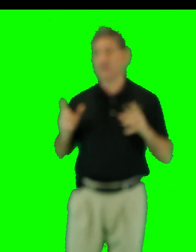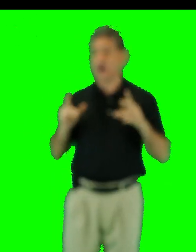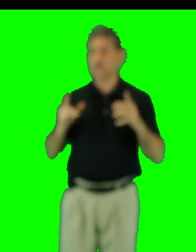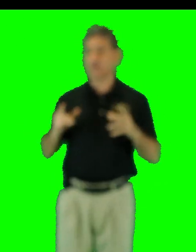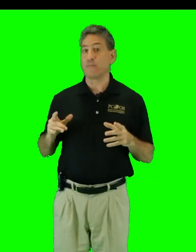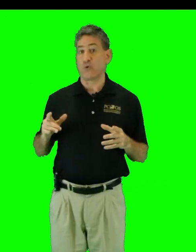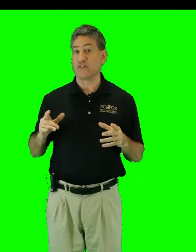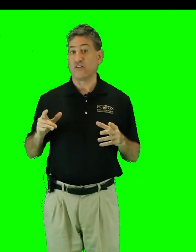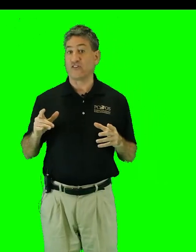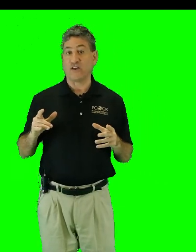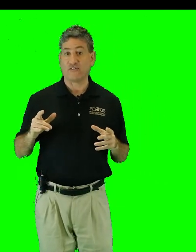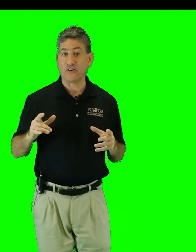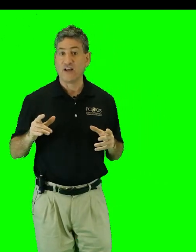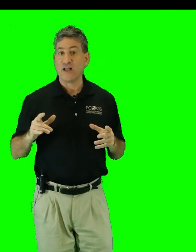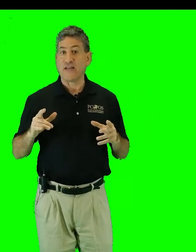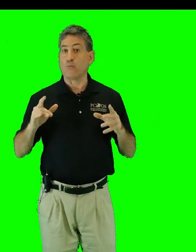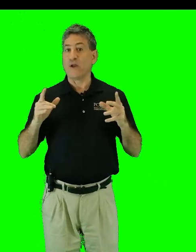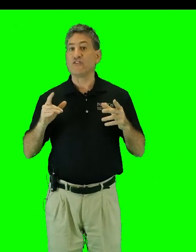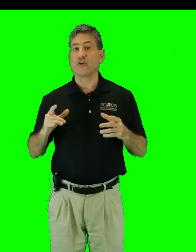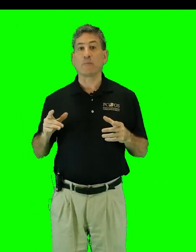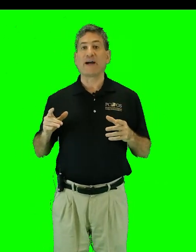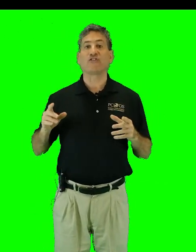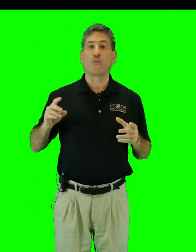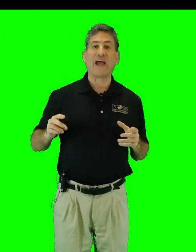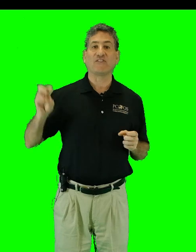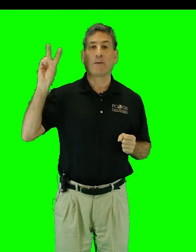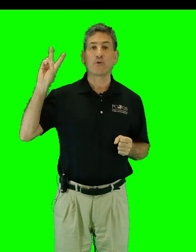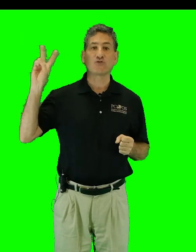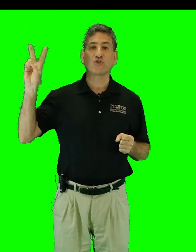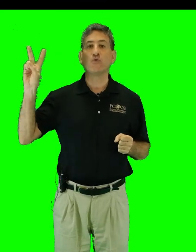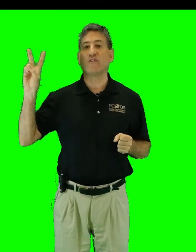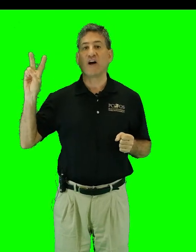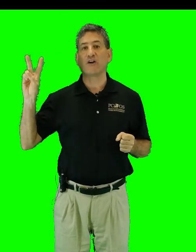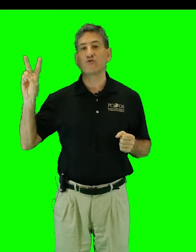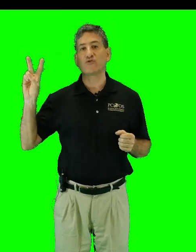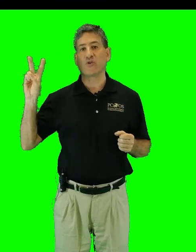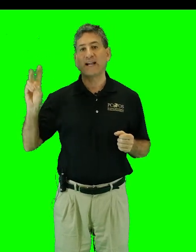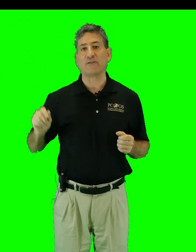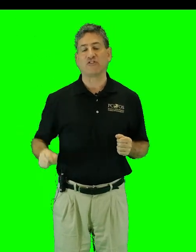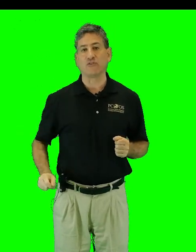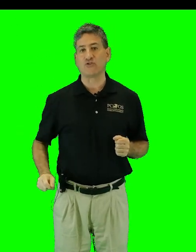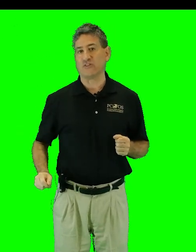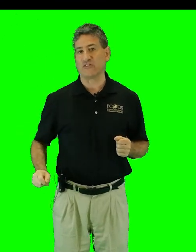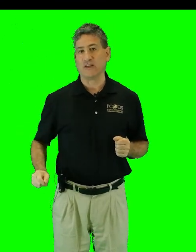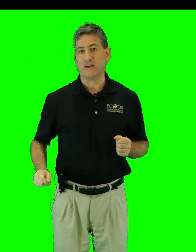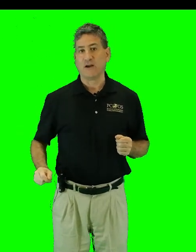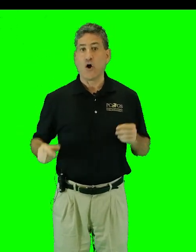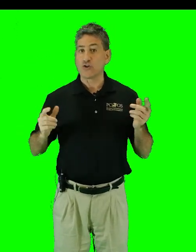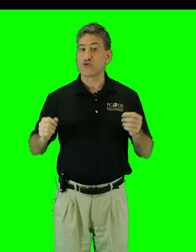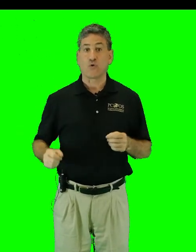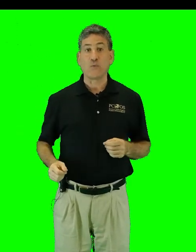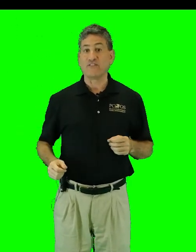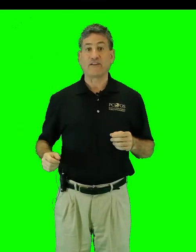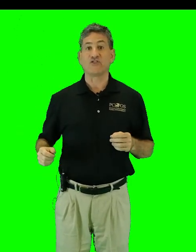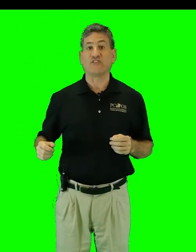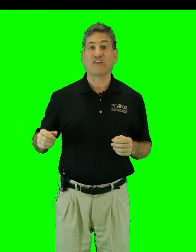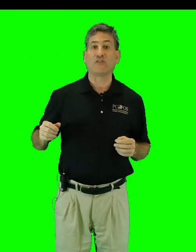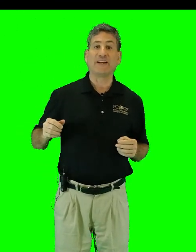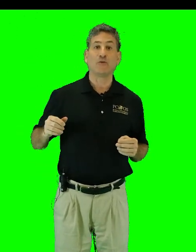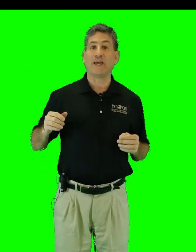are so important to this effort that wind turbines are ranked number two of the hundred drawdown solutions. Onshore wind energy is estimated to be